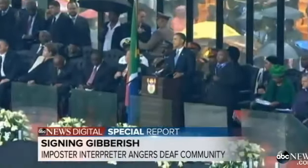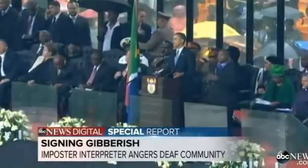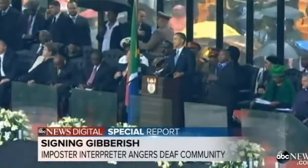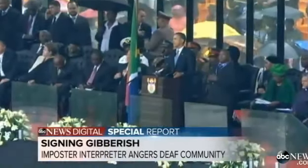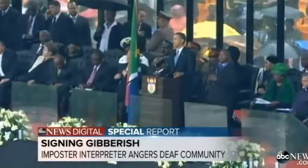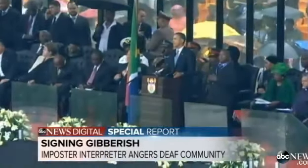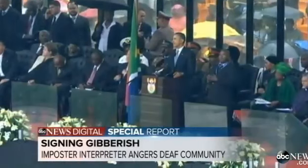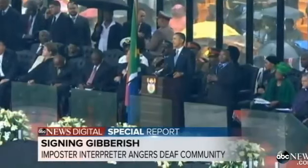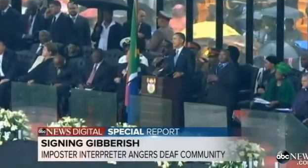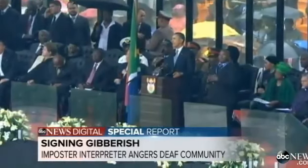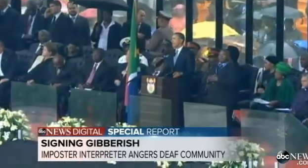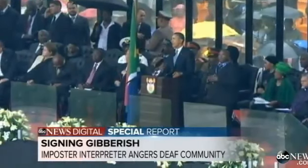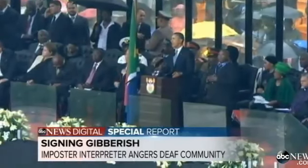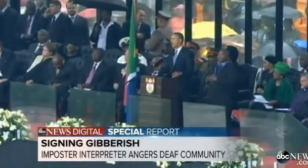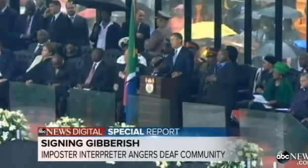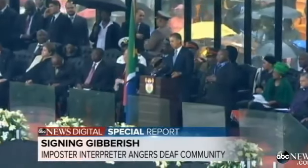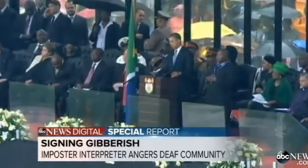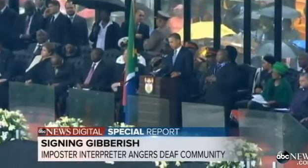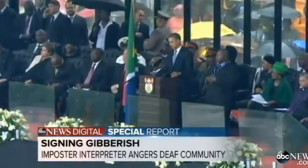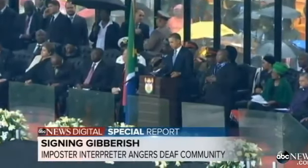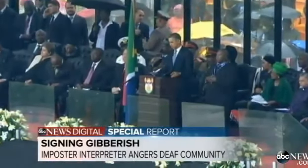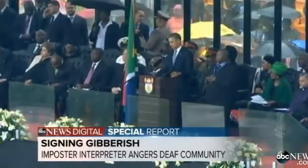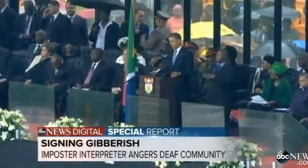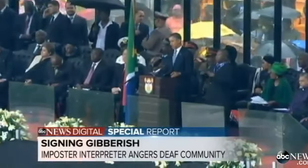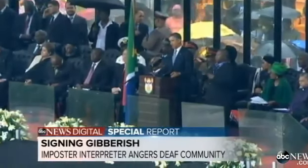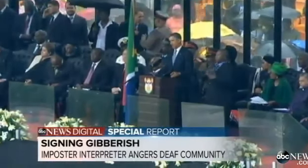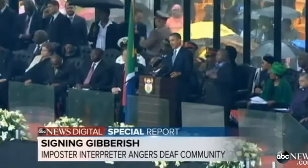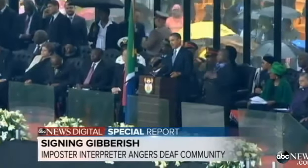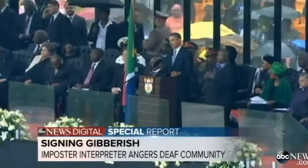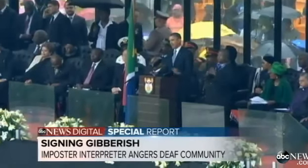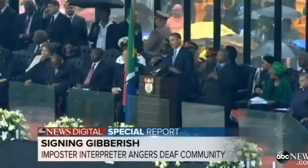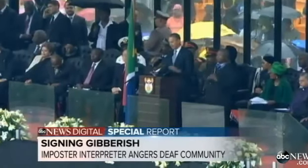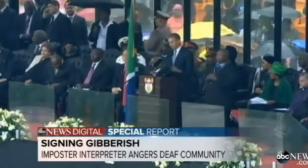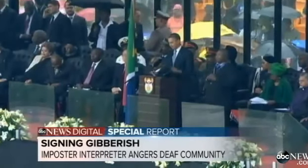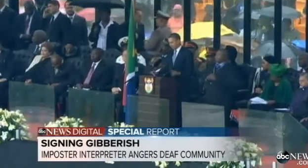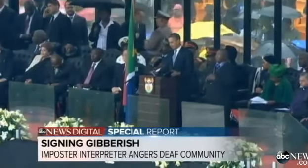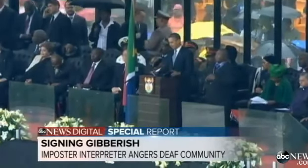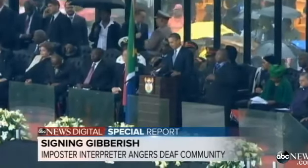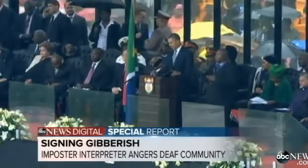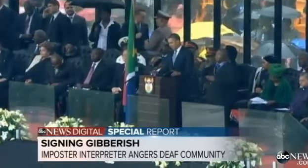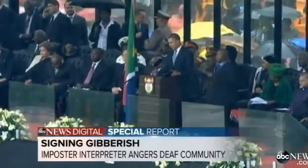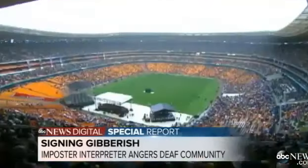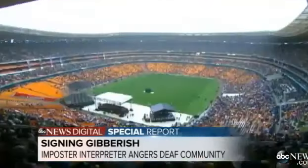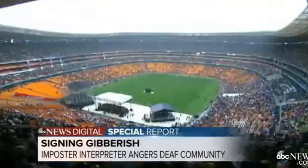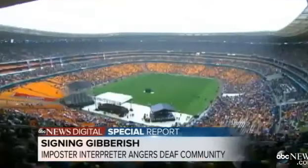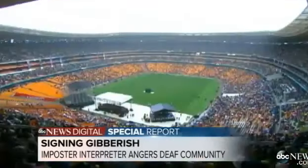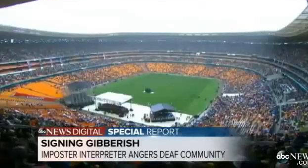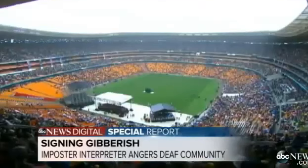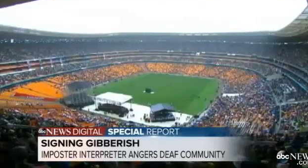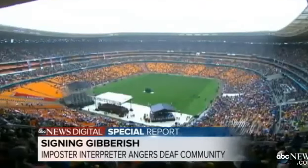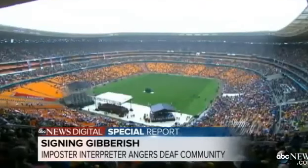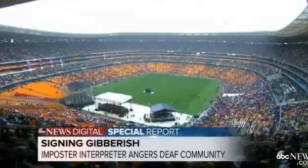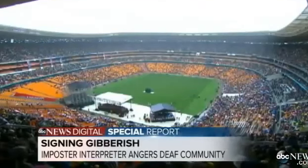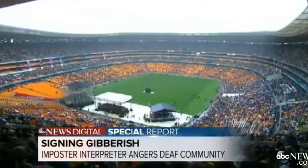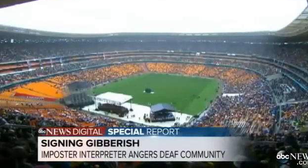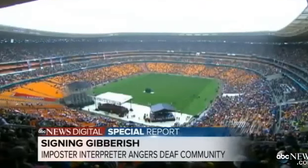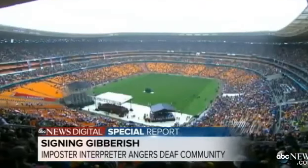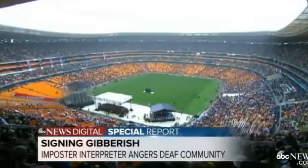not Barack Obama, the man next to him doing the sign language, interpreting the speeches at the memorial ceremony for Nelson Mandela. He did it for